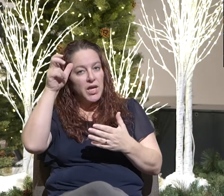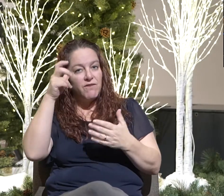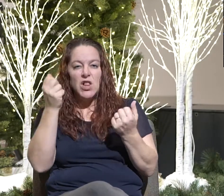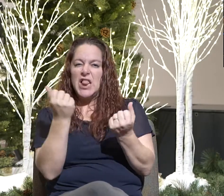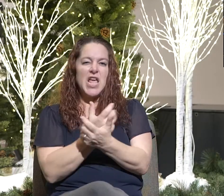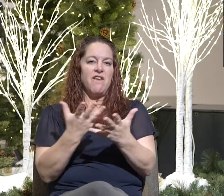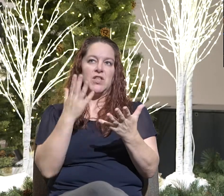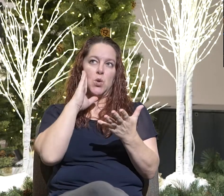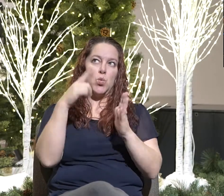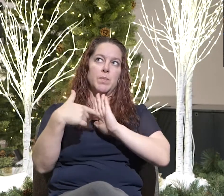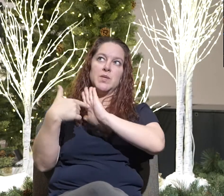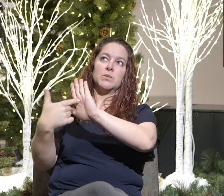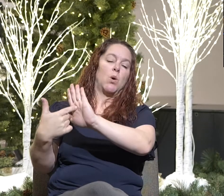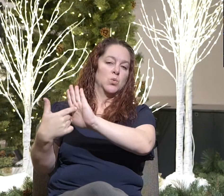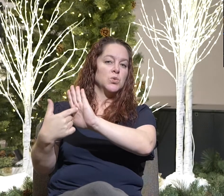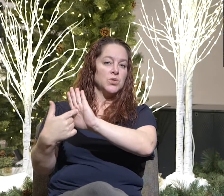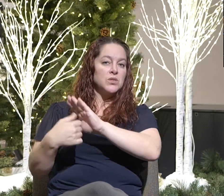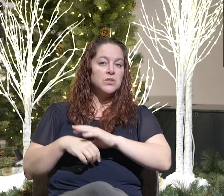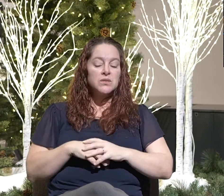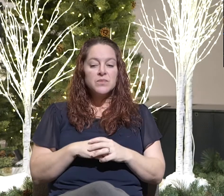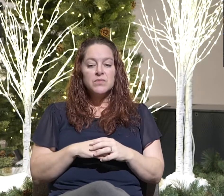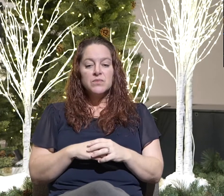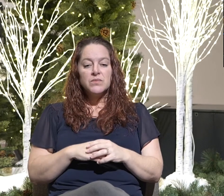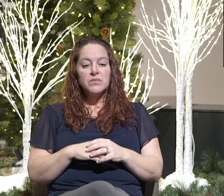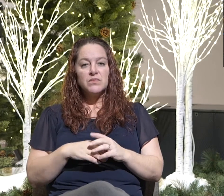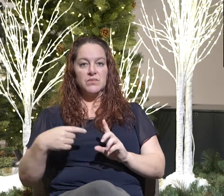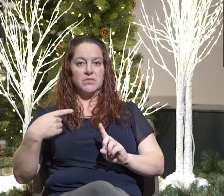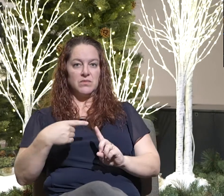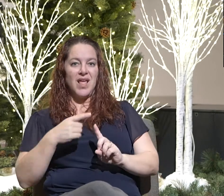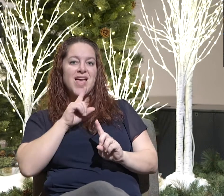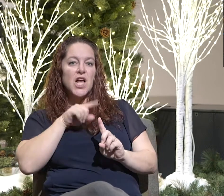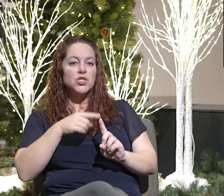will be exposed. So this is, why are we here?